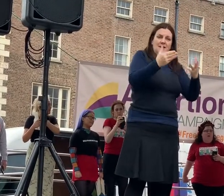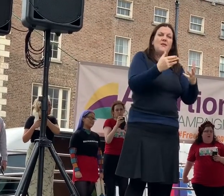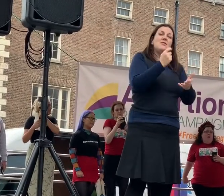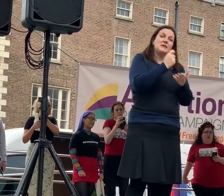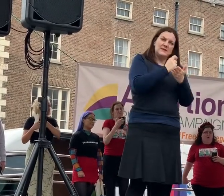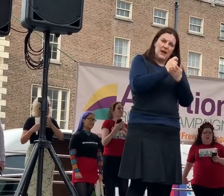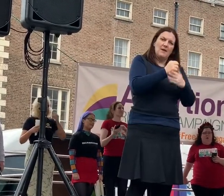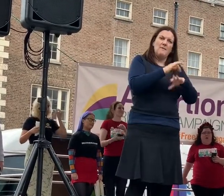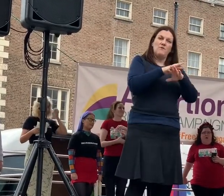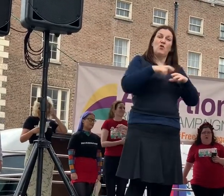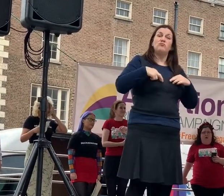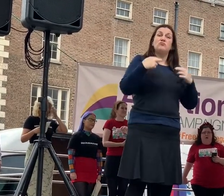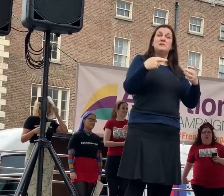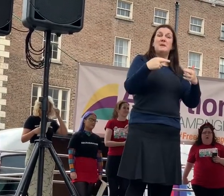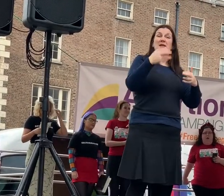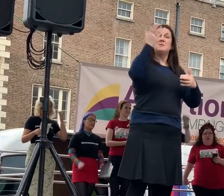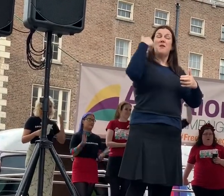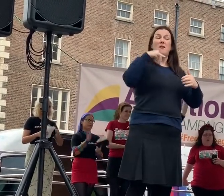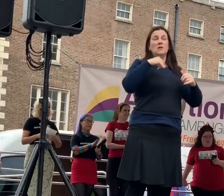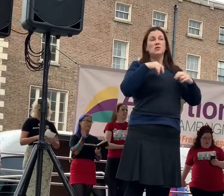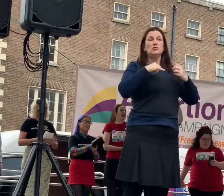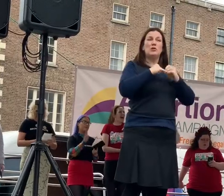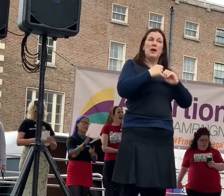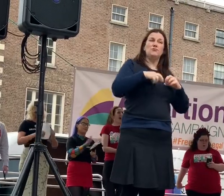respectability is over.